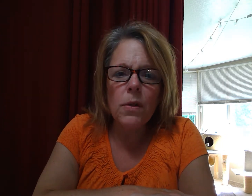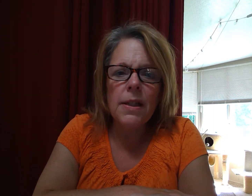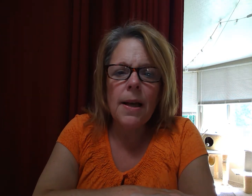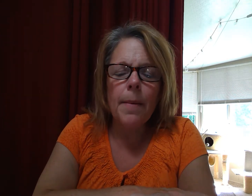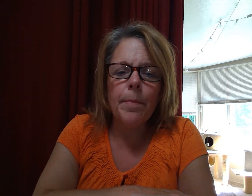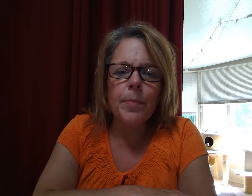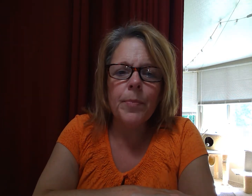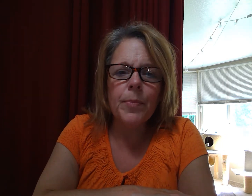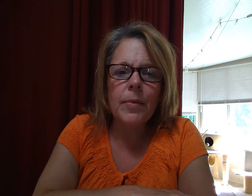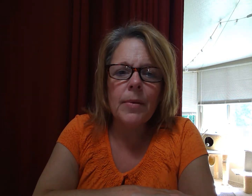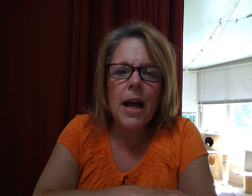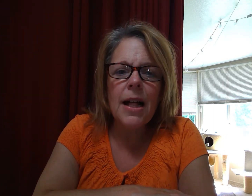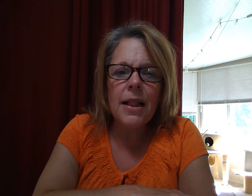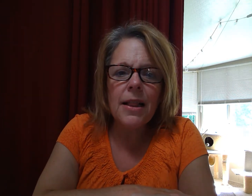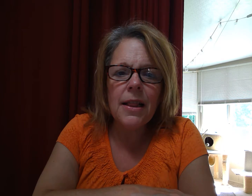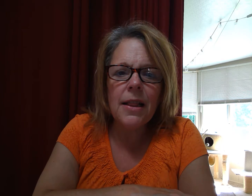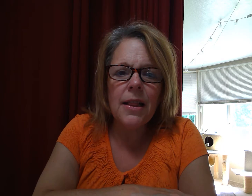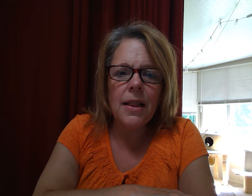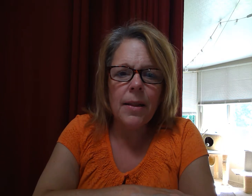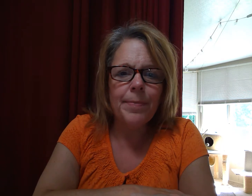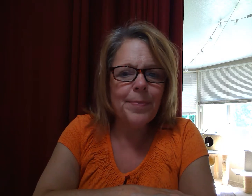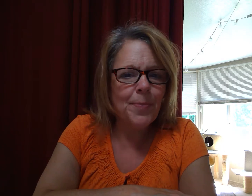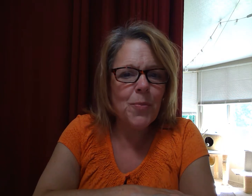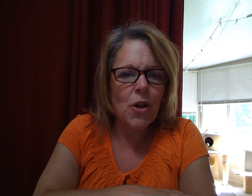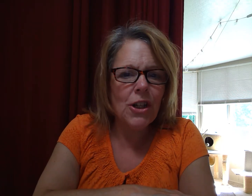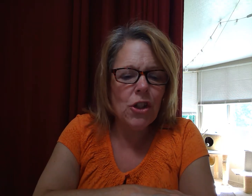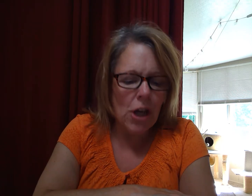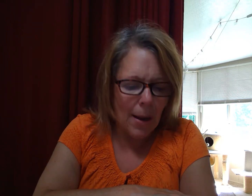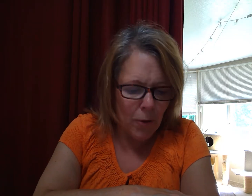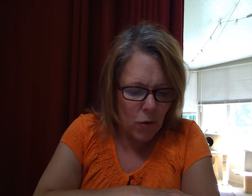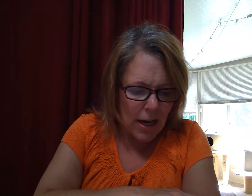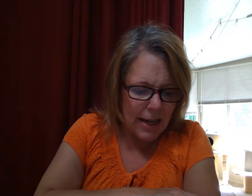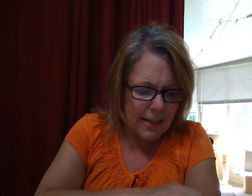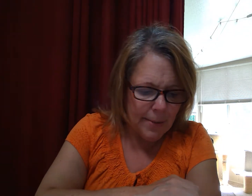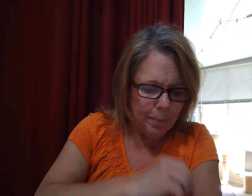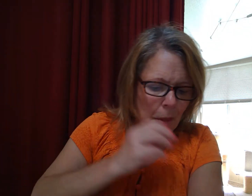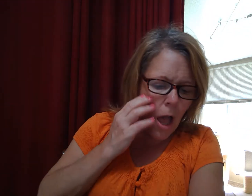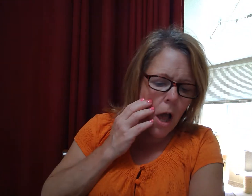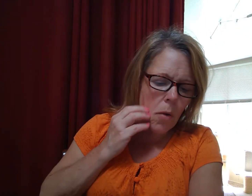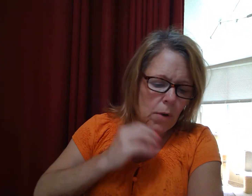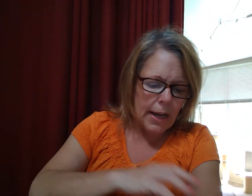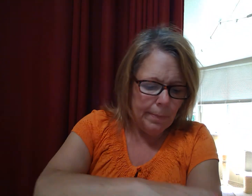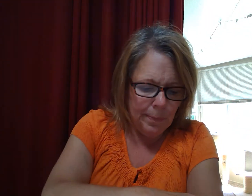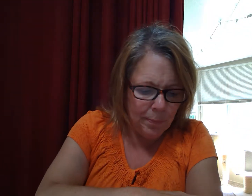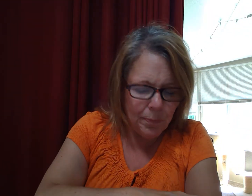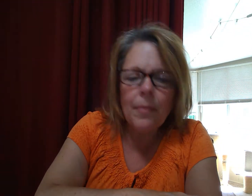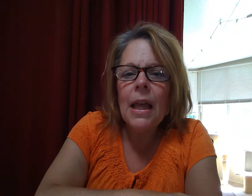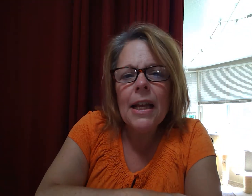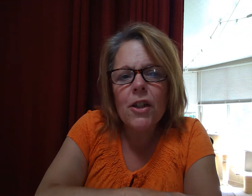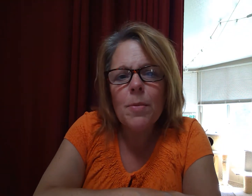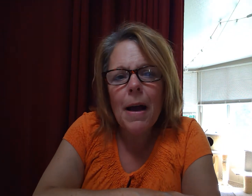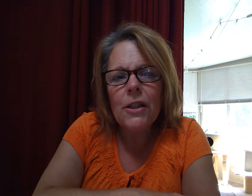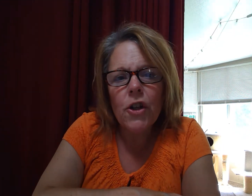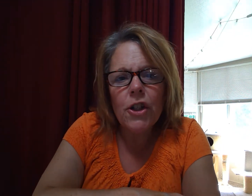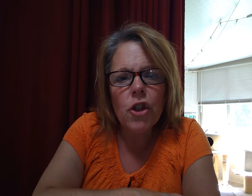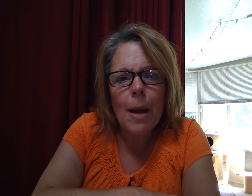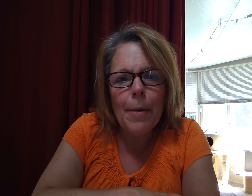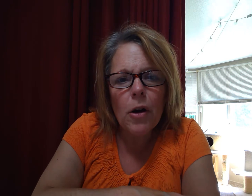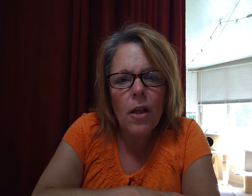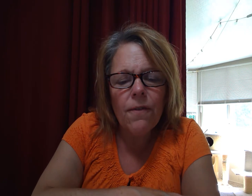Lonesome. Lull. Good job, you guys. All right. Here's my turn to chop out all the